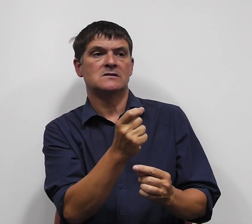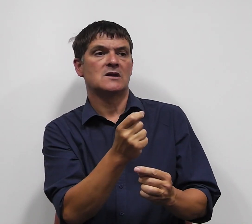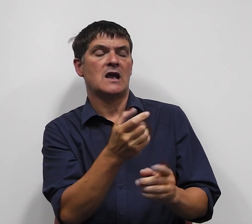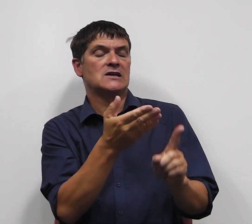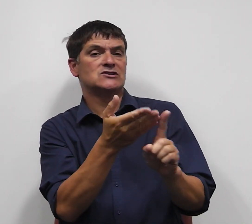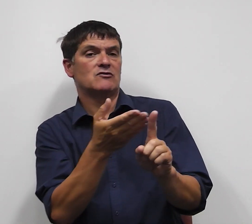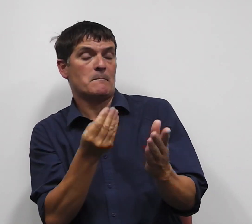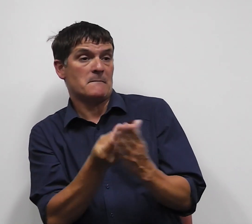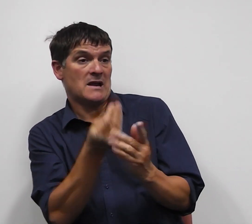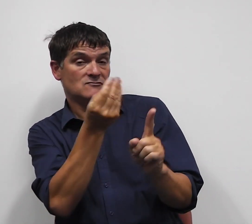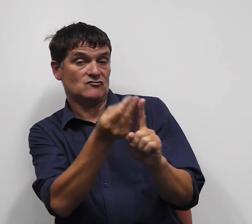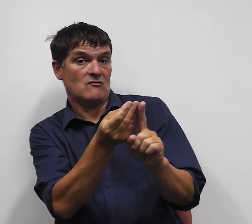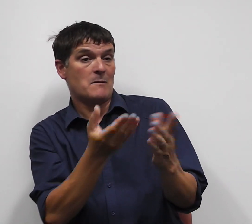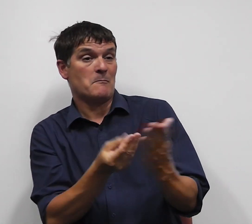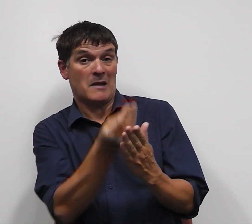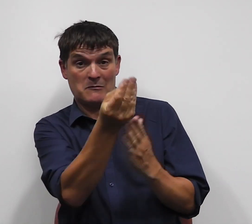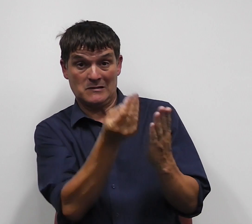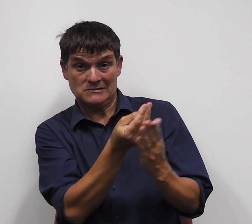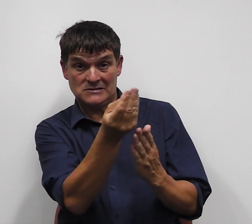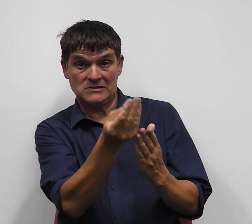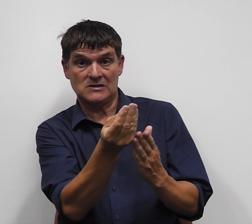payments and training.